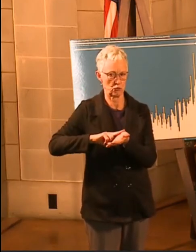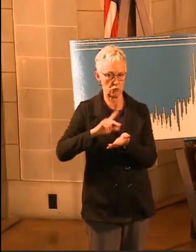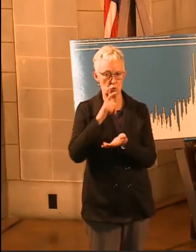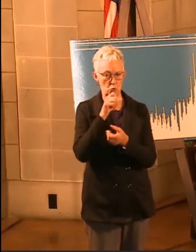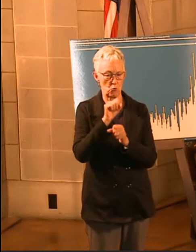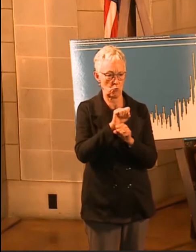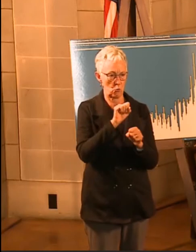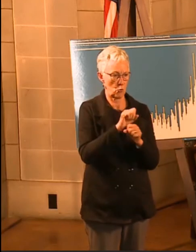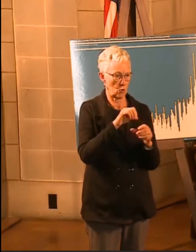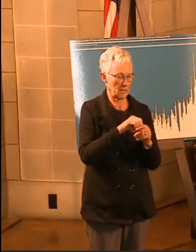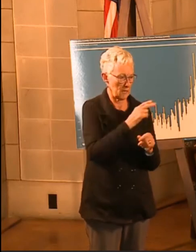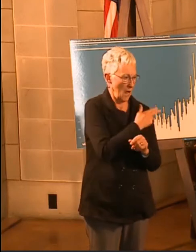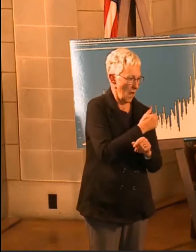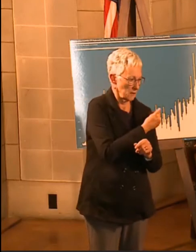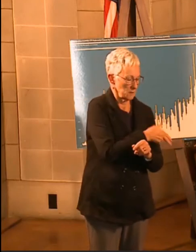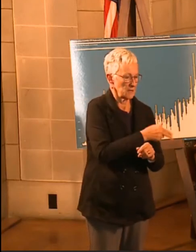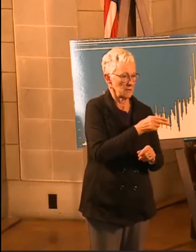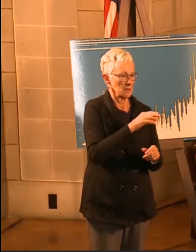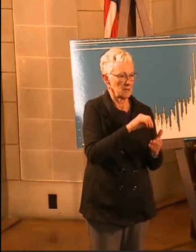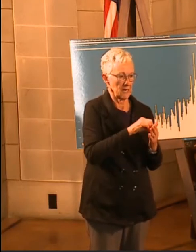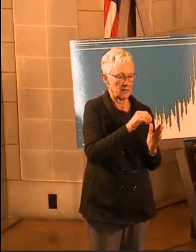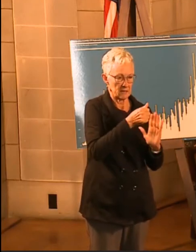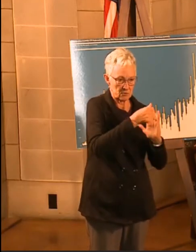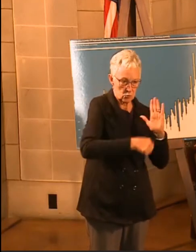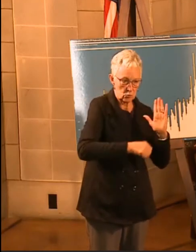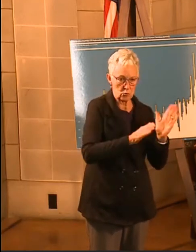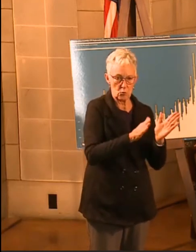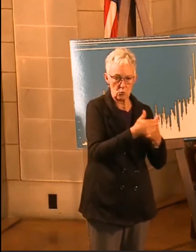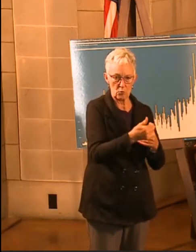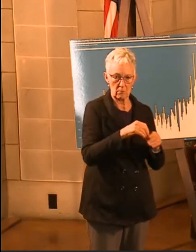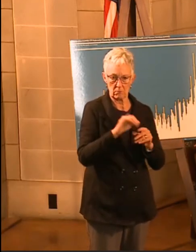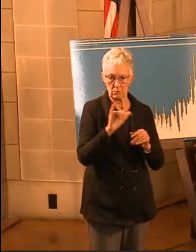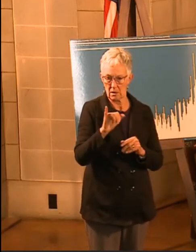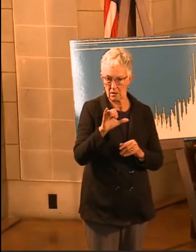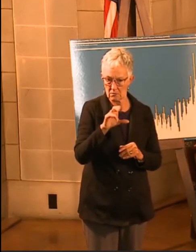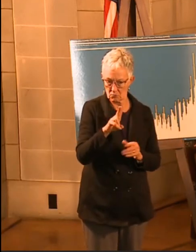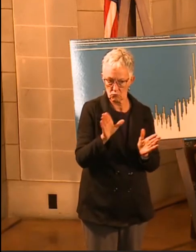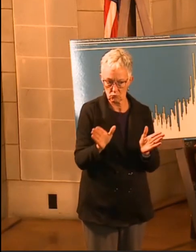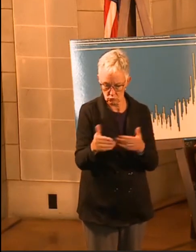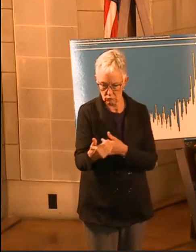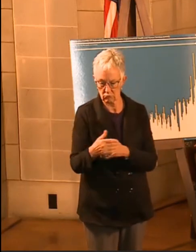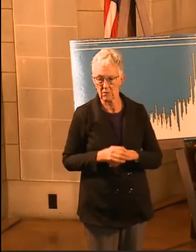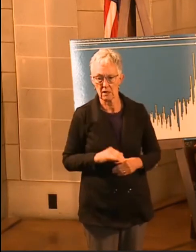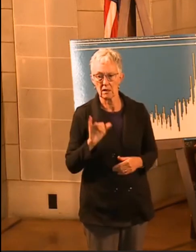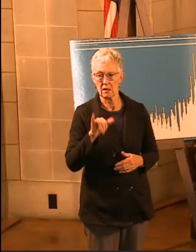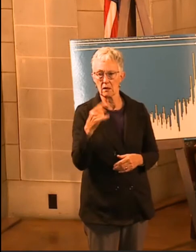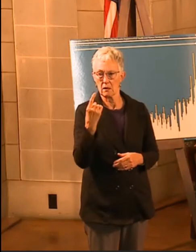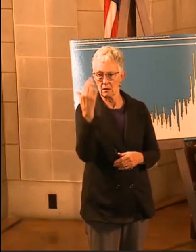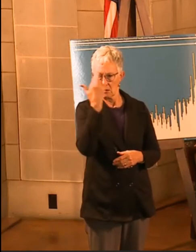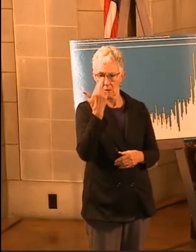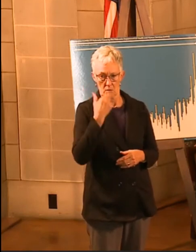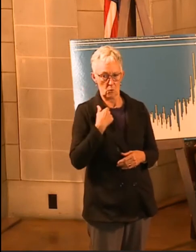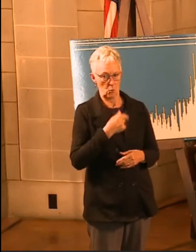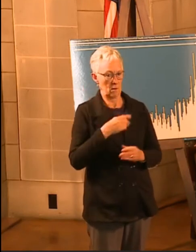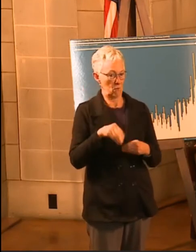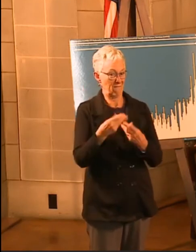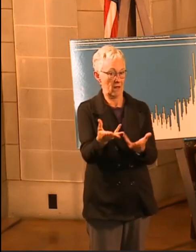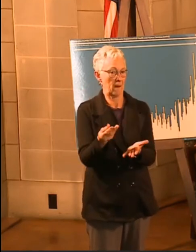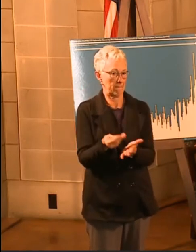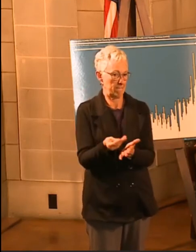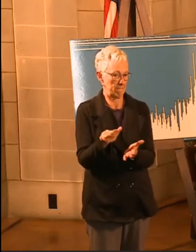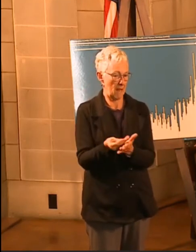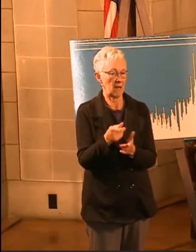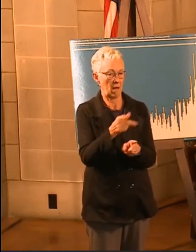that capacity required. But that will be one of the main reasons that we have provided these funds is to help